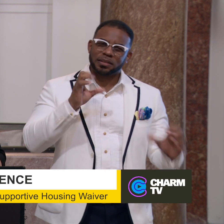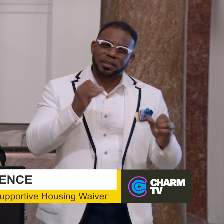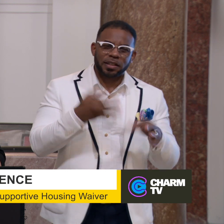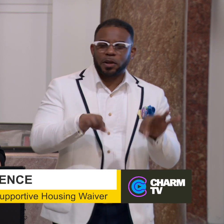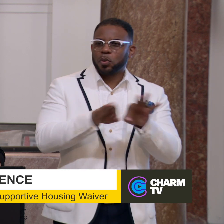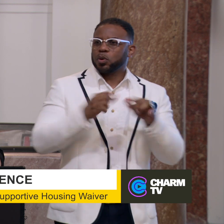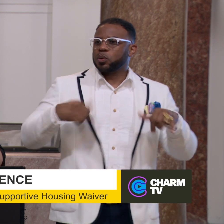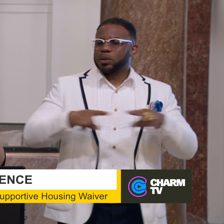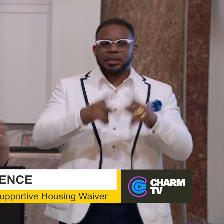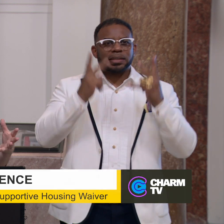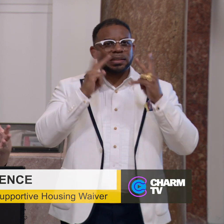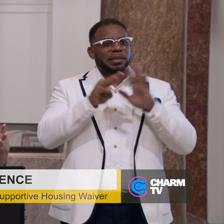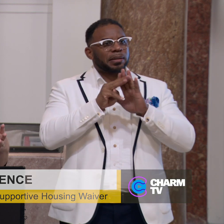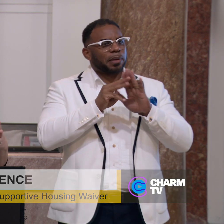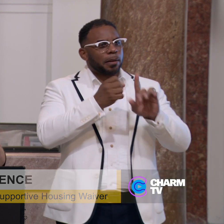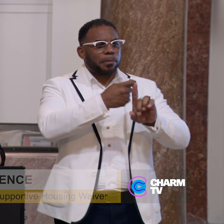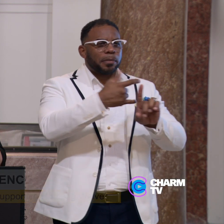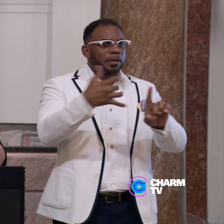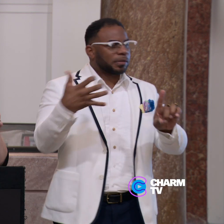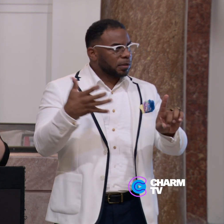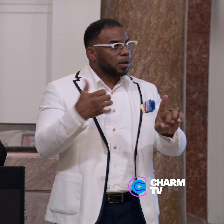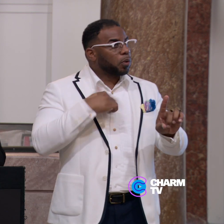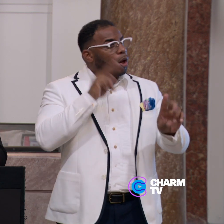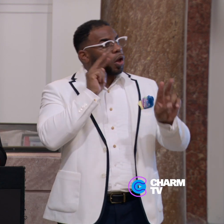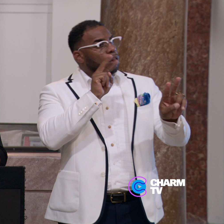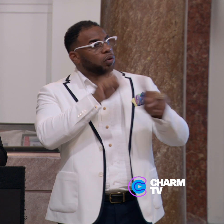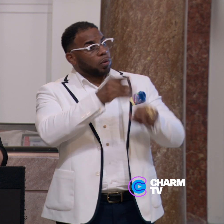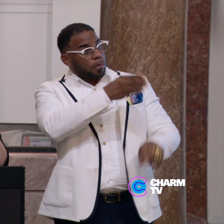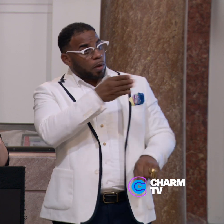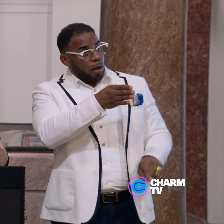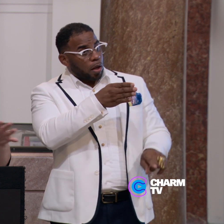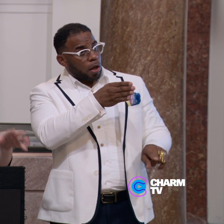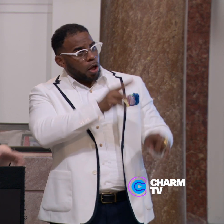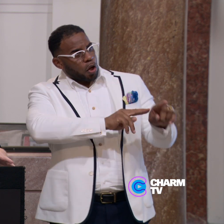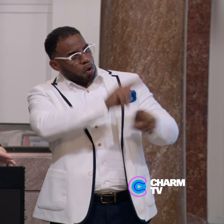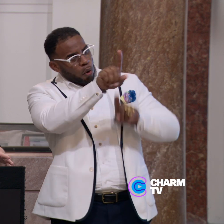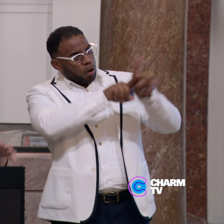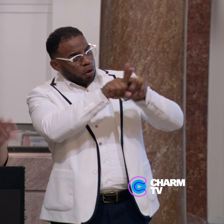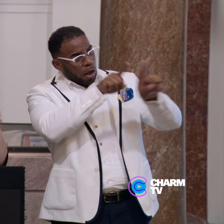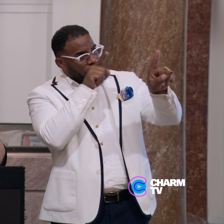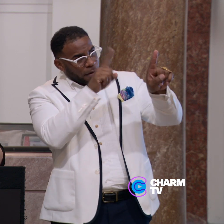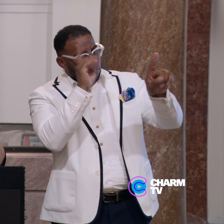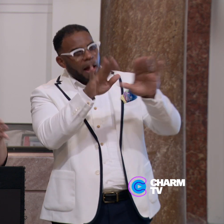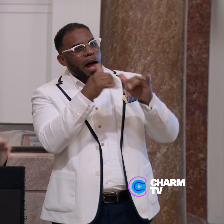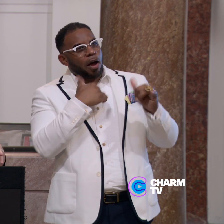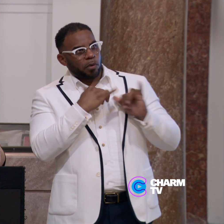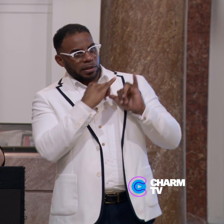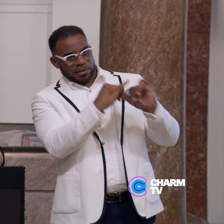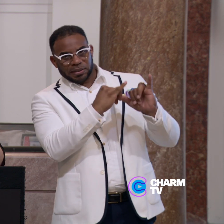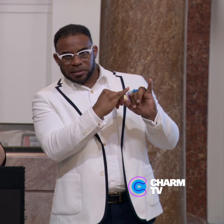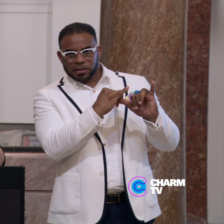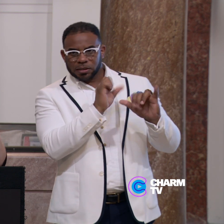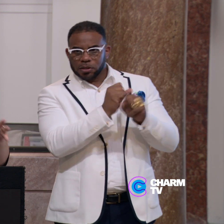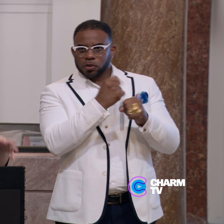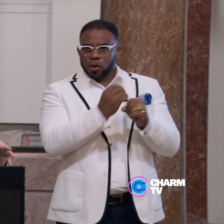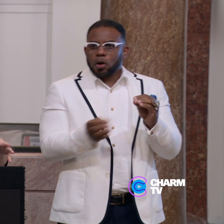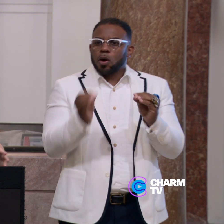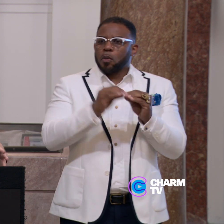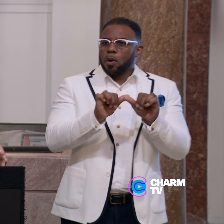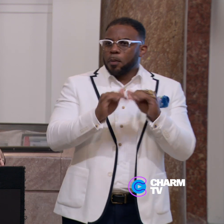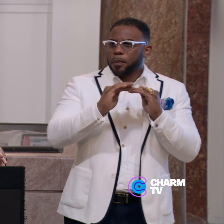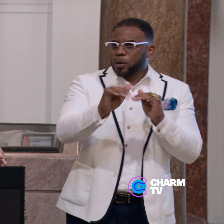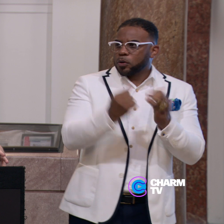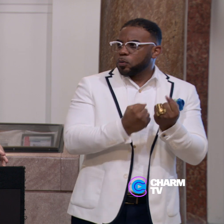important to us to see this model expand. We look to Baltimore as our North Star for how we at the state should be creating more